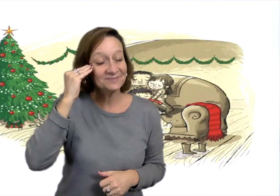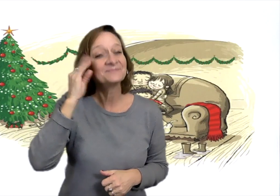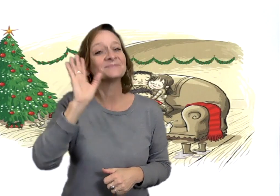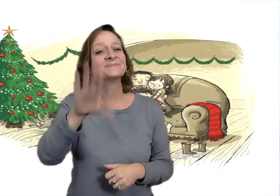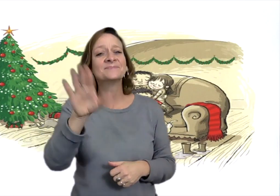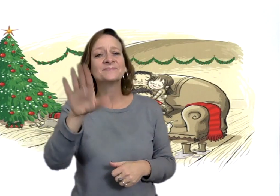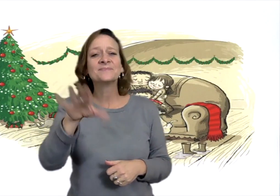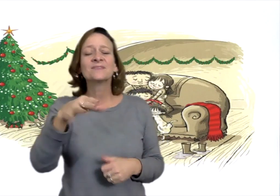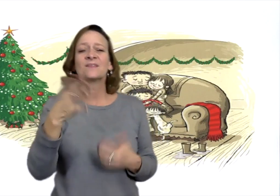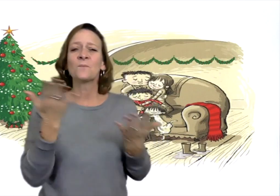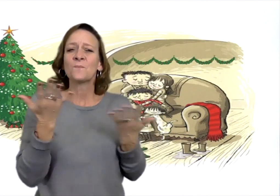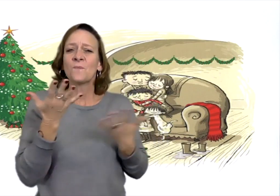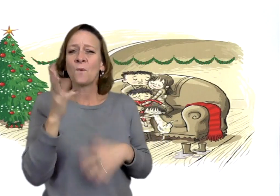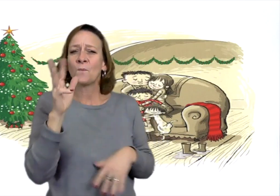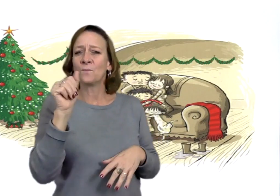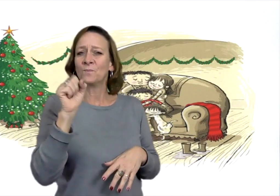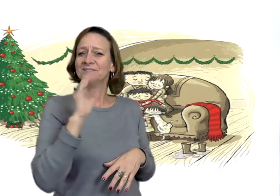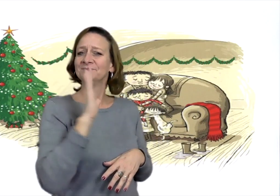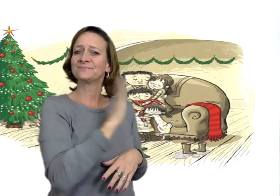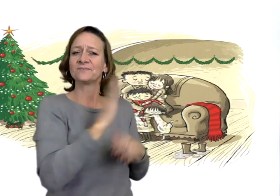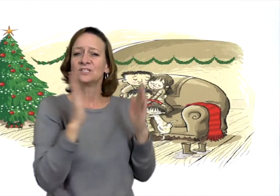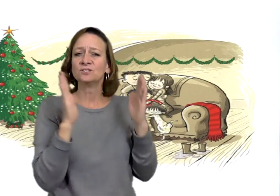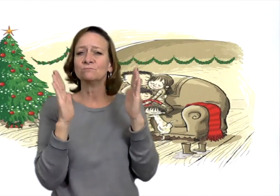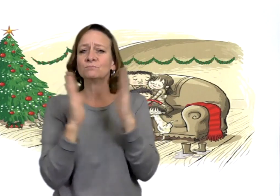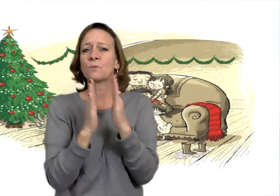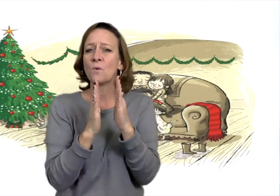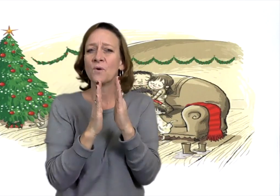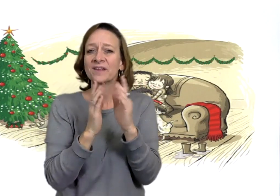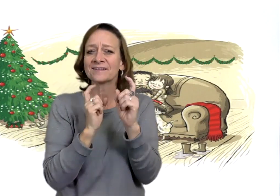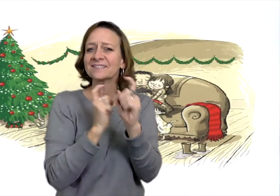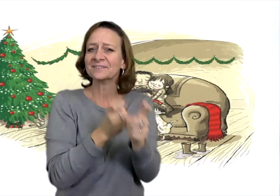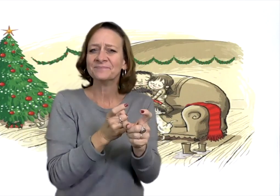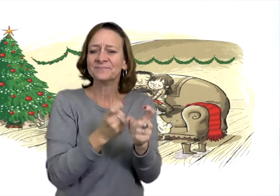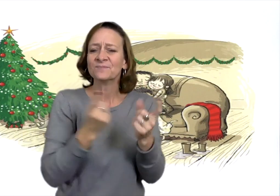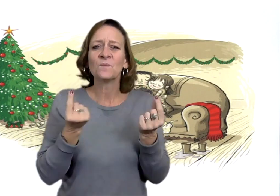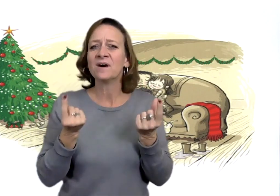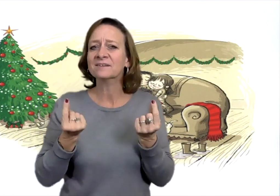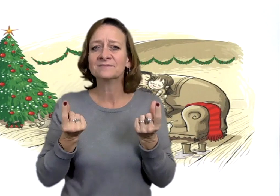He was home now. What was the smallest gift?